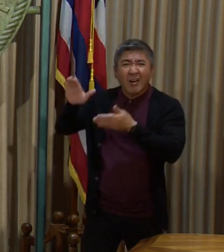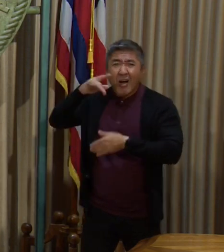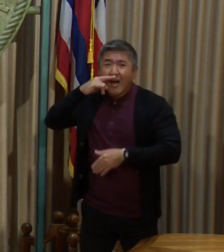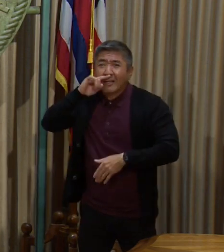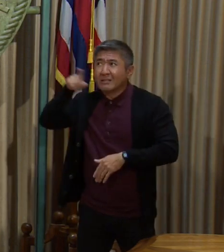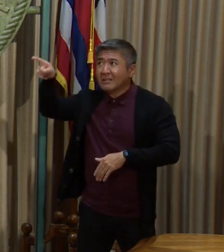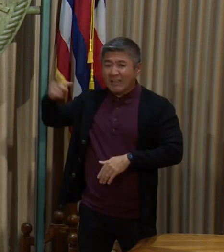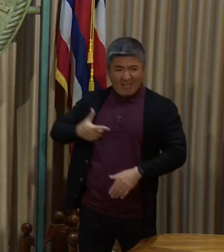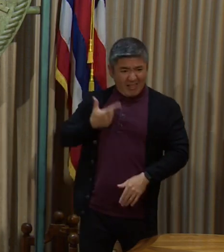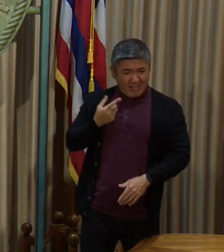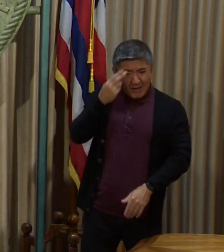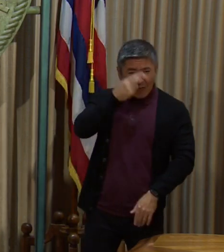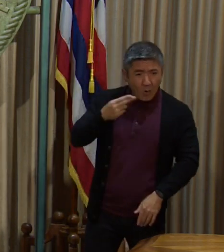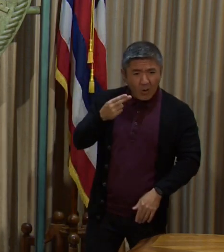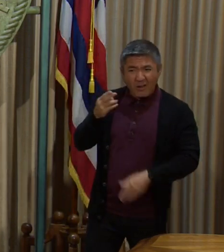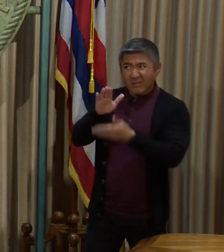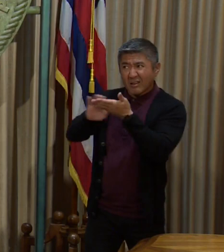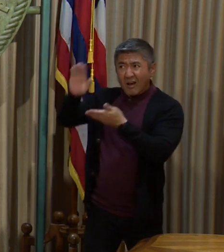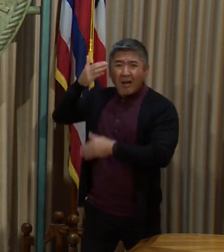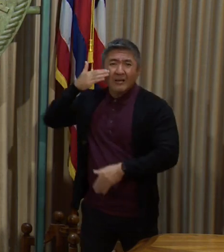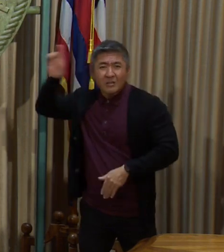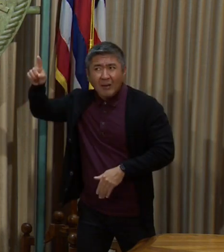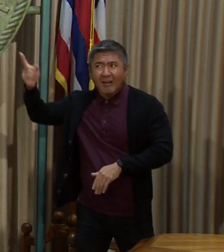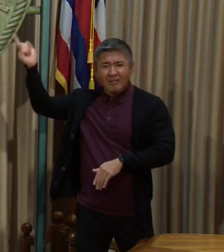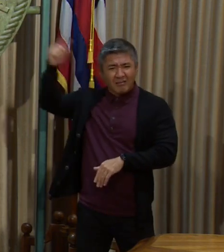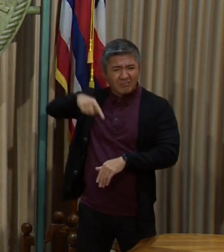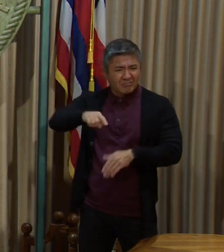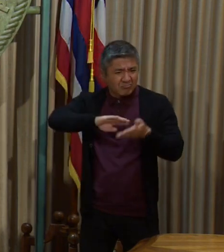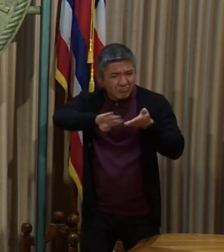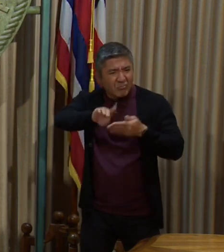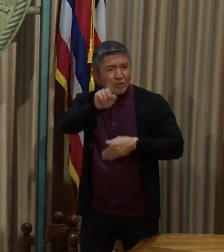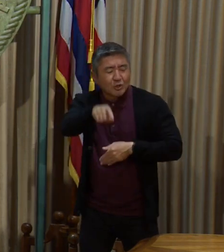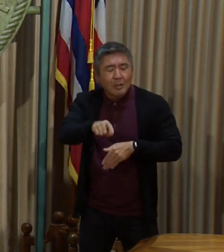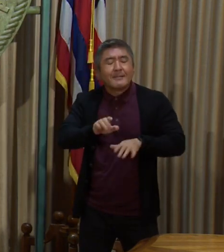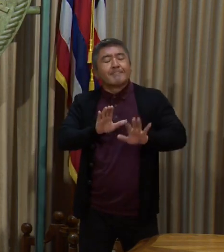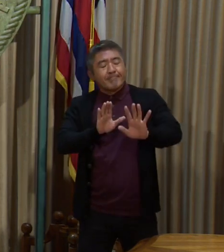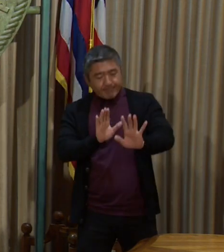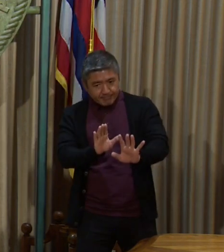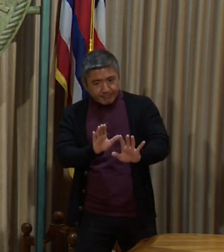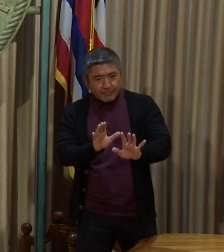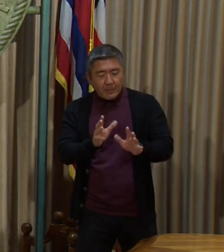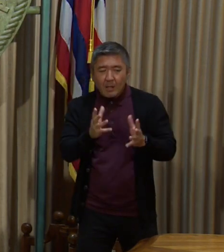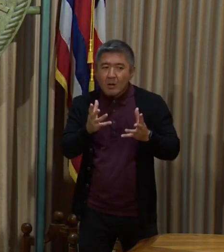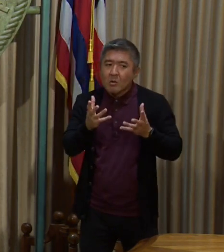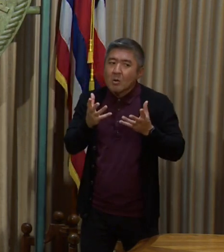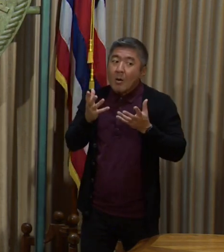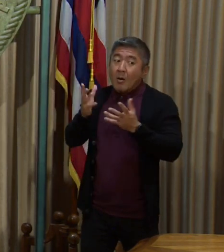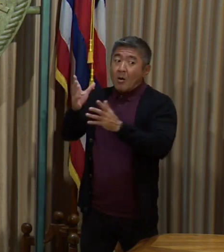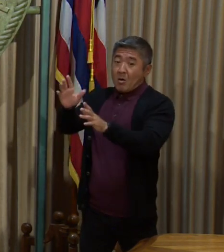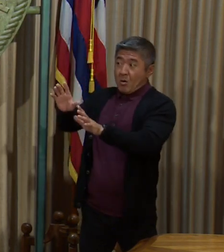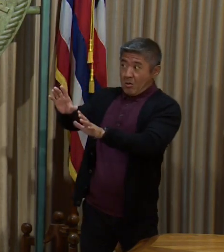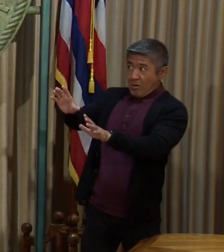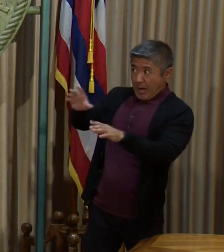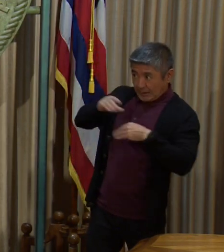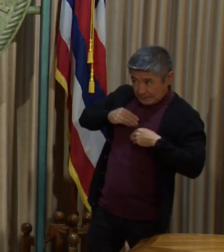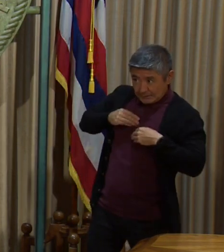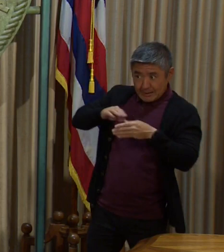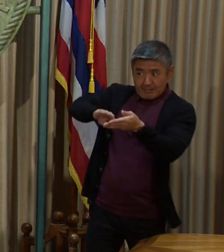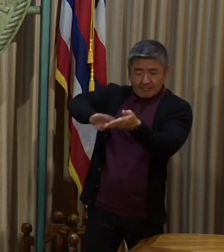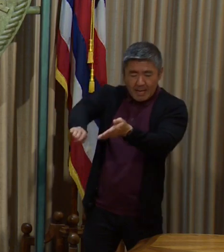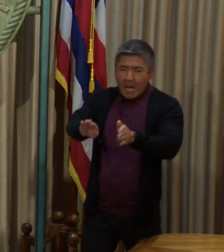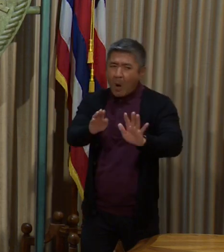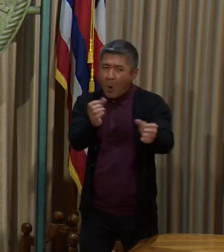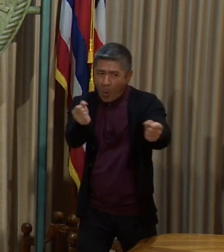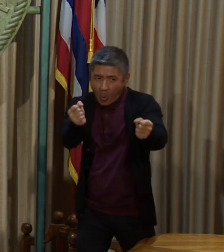We're mindful of that. Again, we want to be very safe and straightforward before we open it up to them. So it's really for people who got their